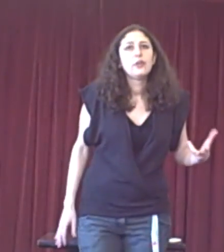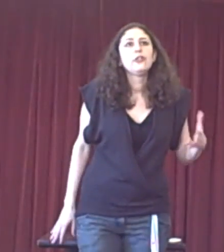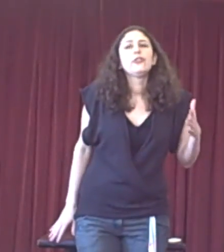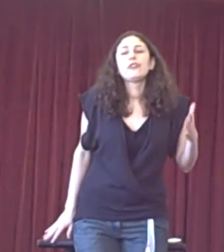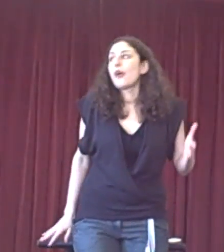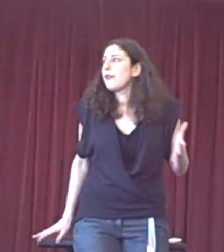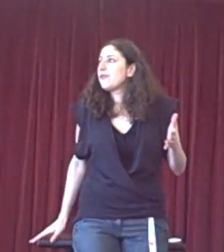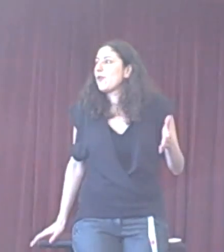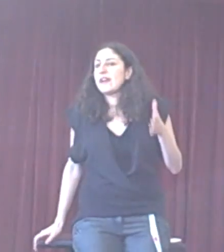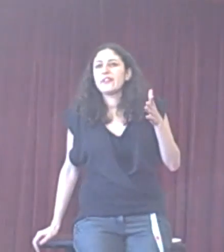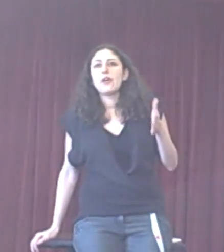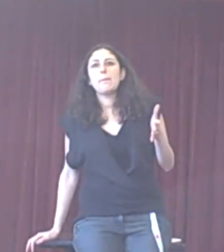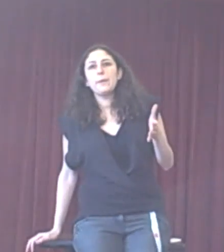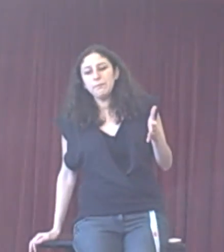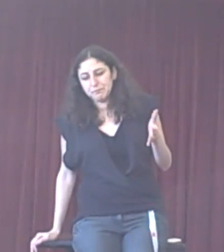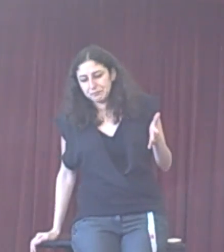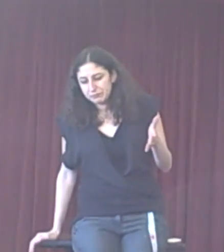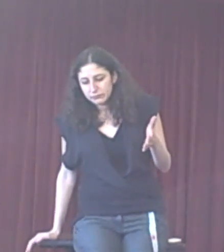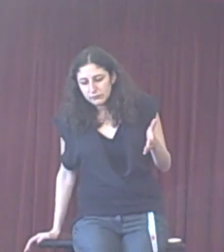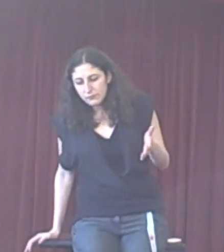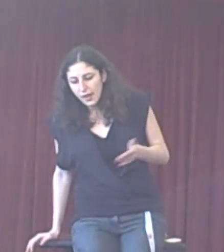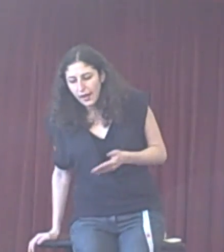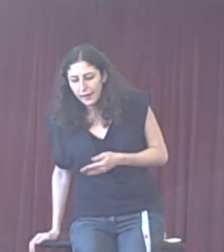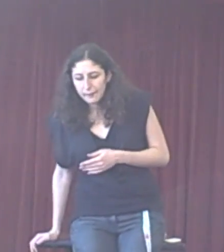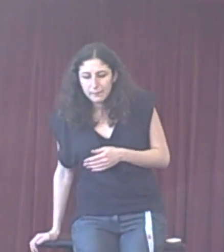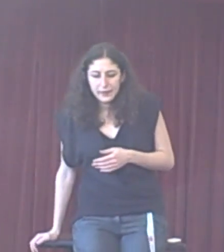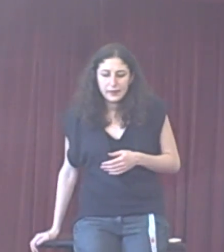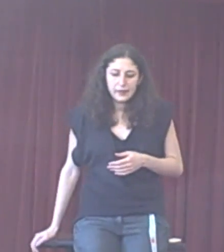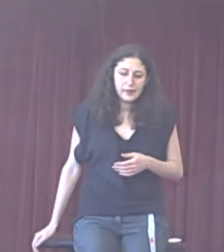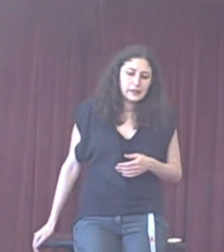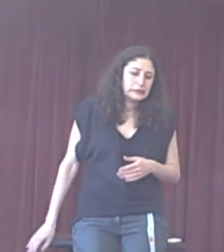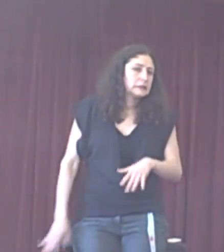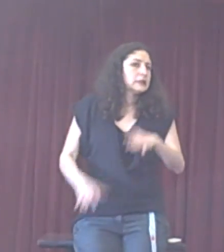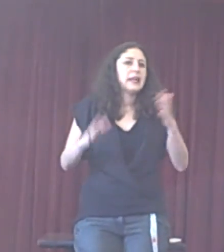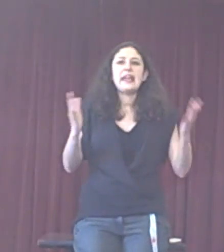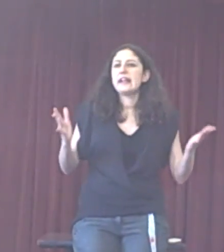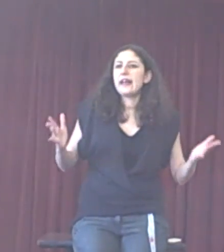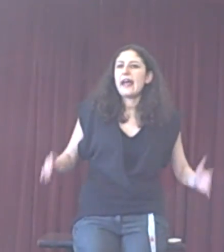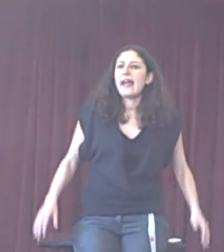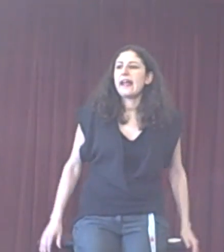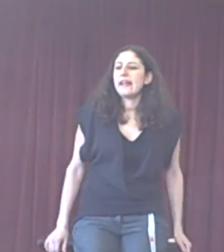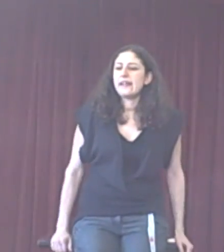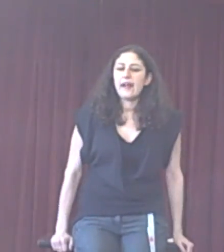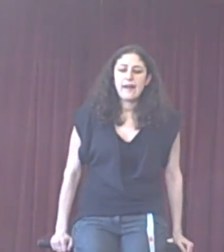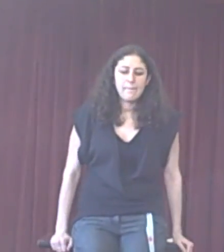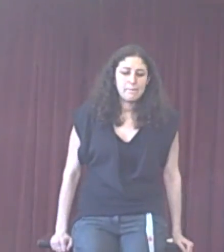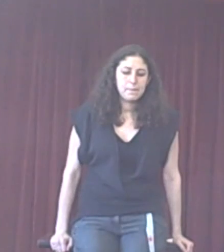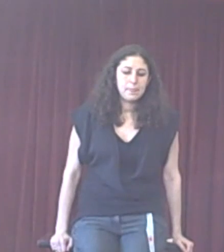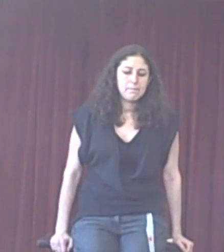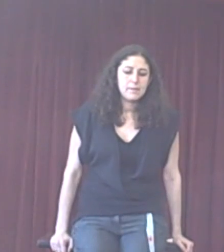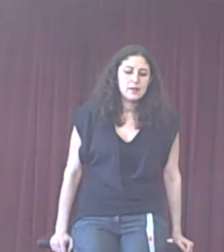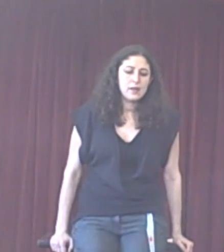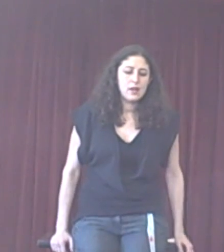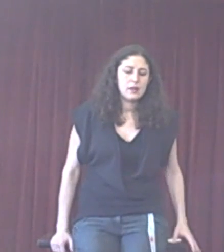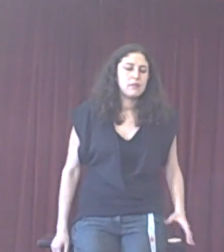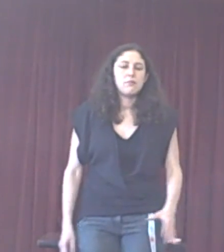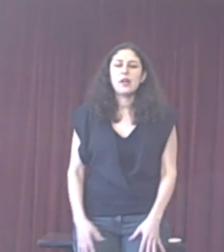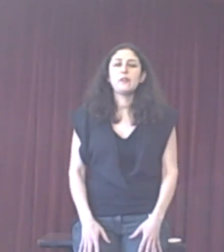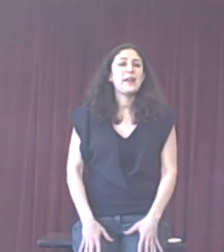So, for example, in a debate